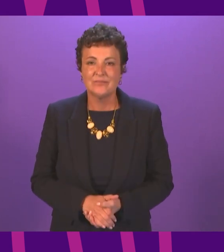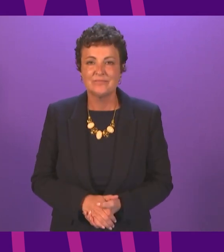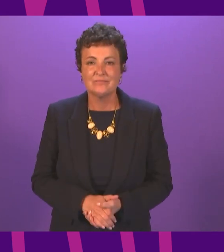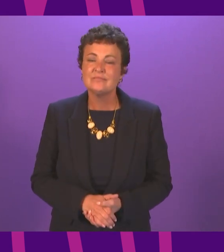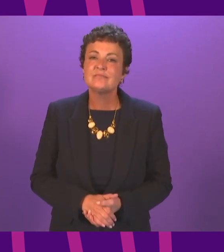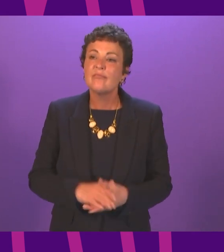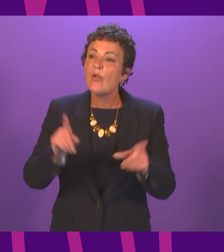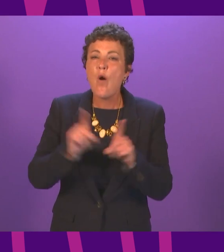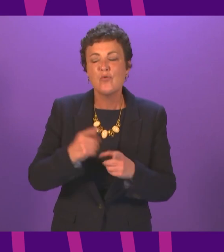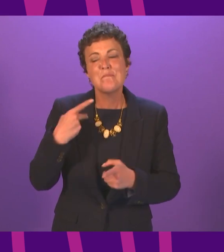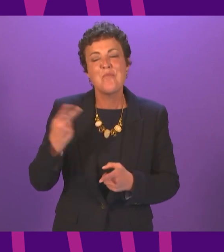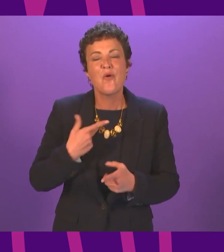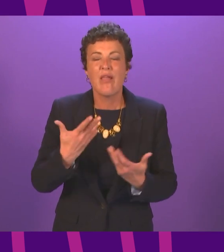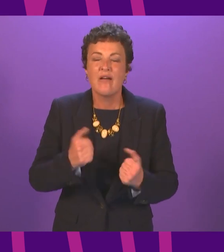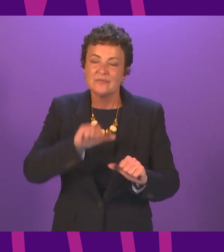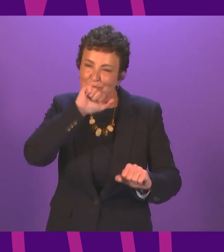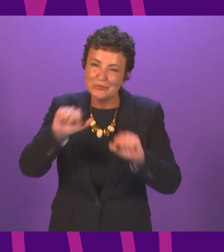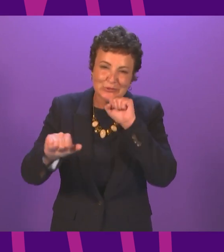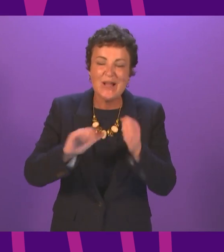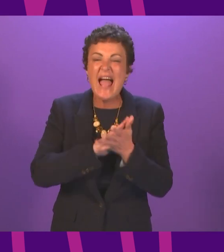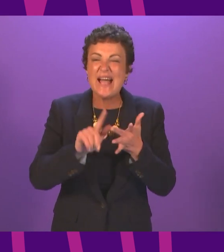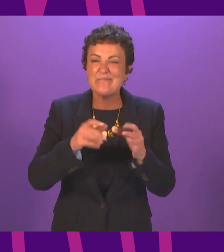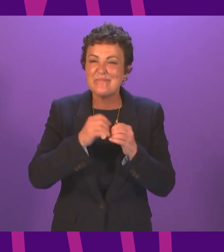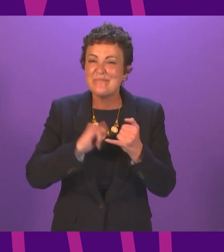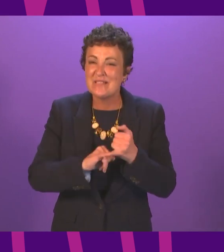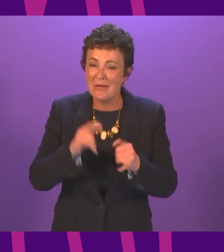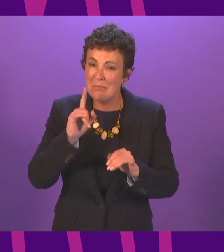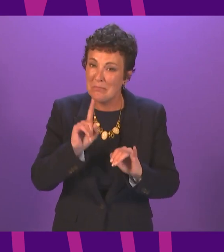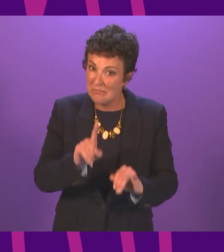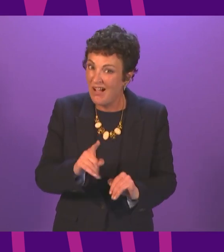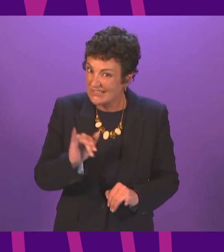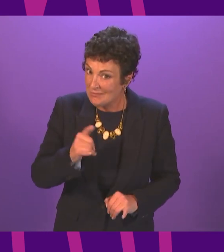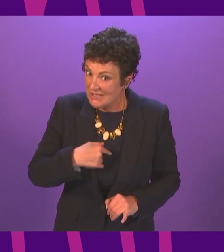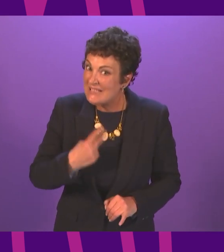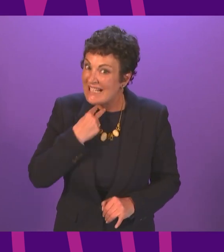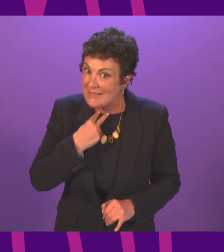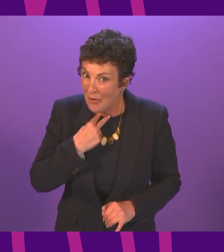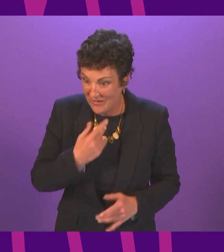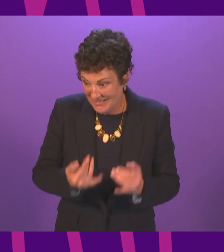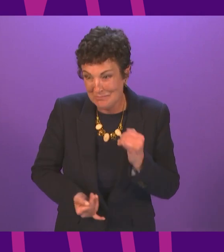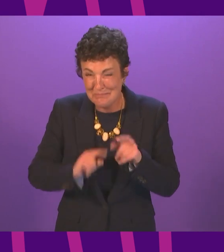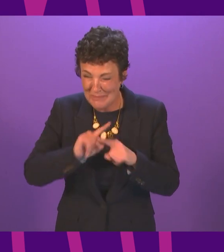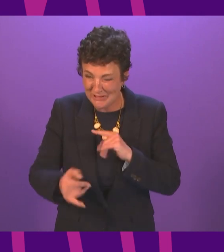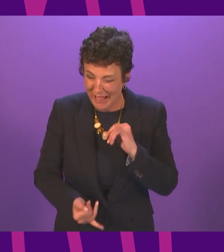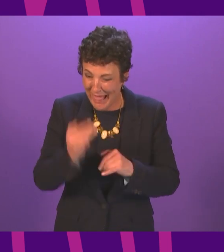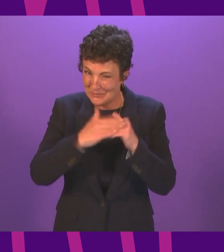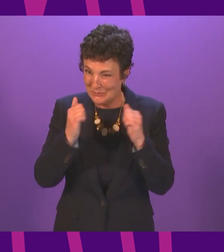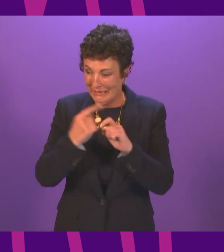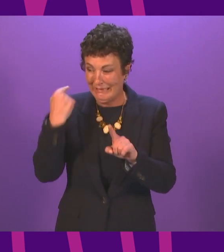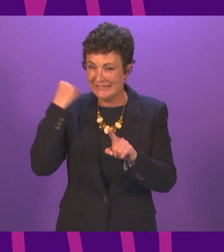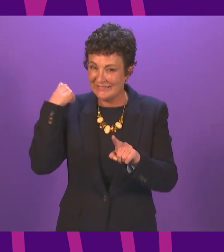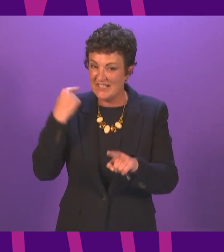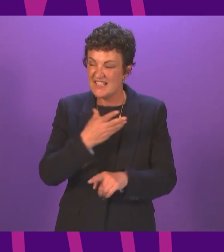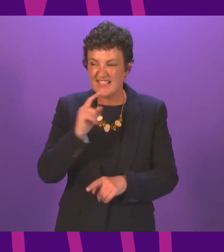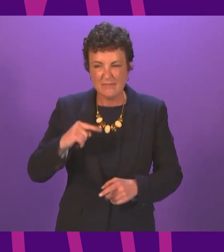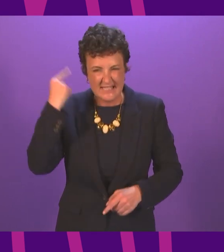we also share a passion for Hibernian football club a harrowing experience at the best of times especially over the last weekend and I have been reminded by that by